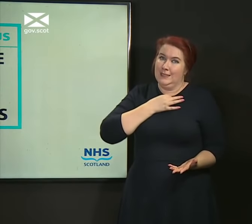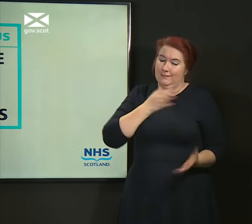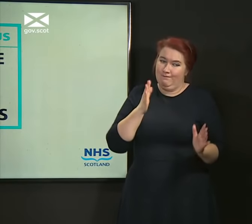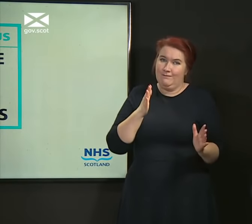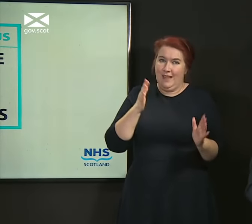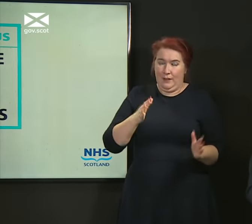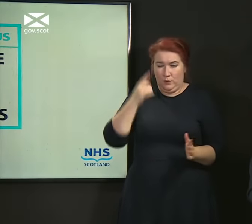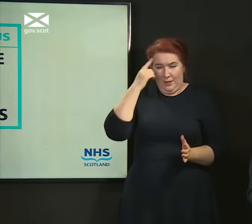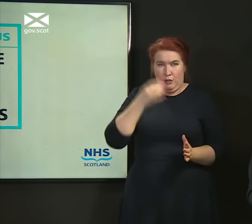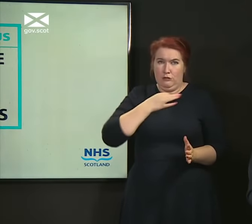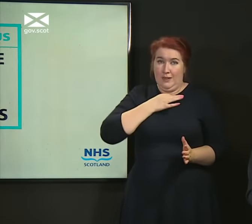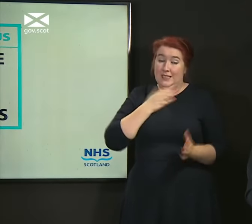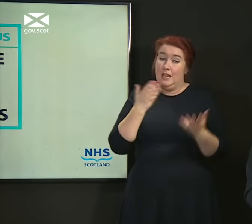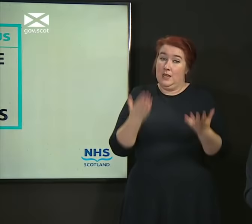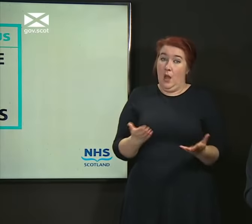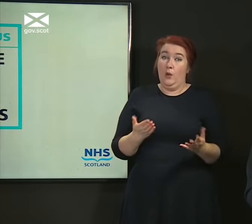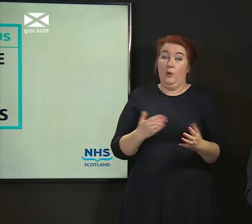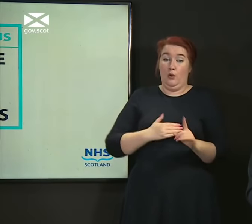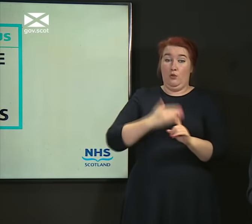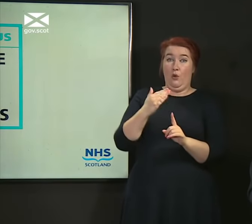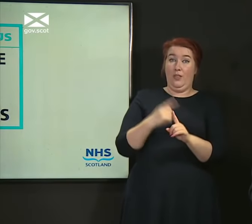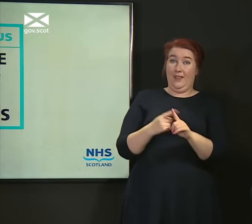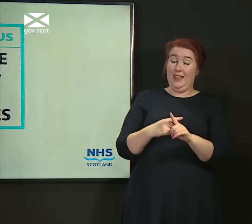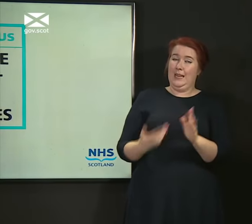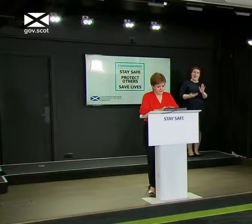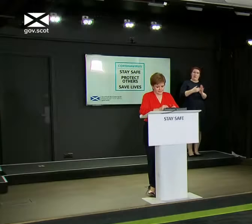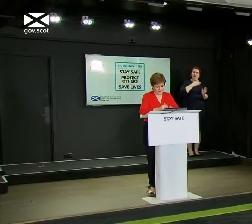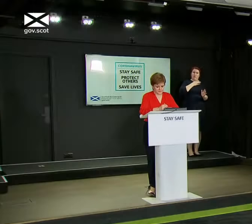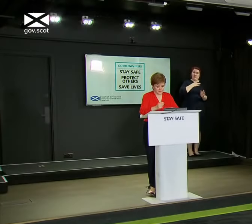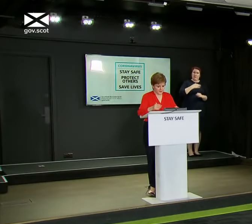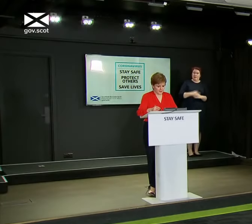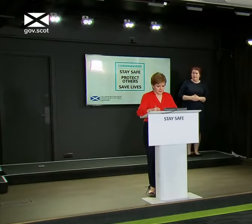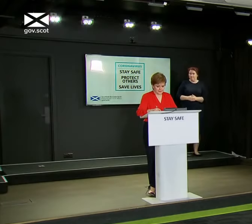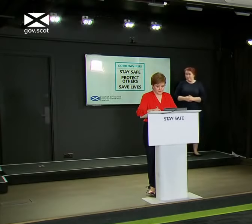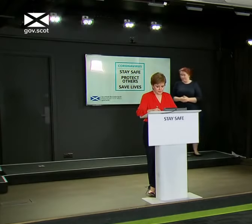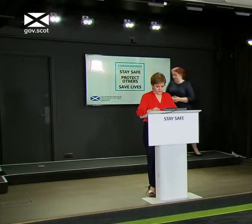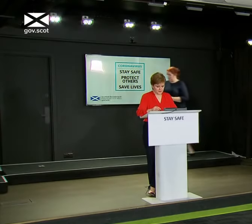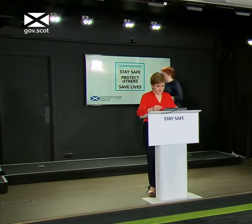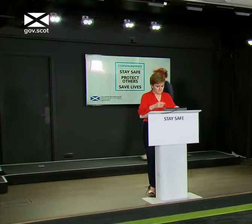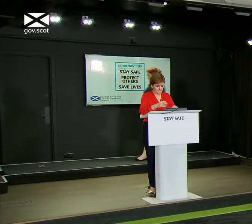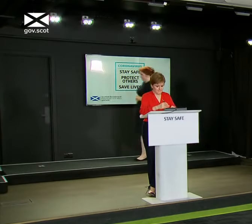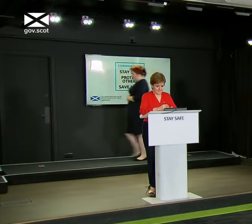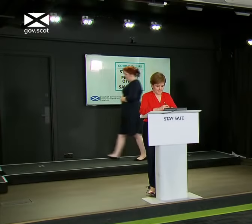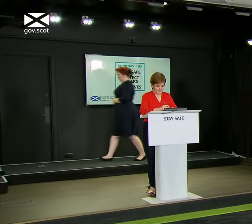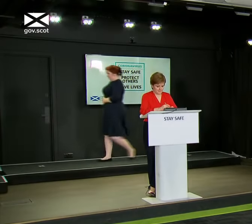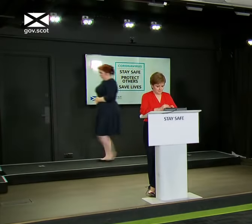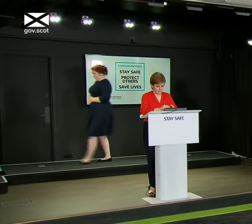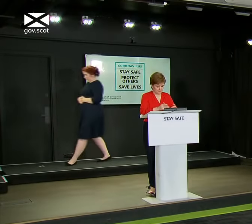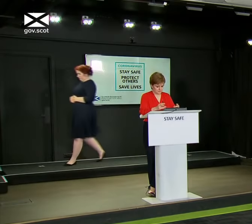to the extra risk we now see in the north of England. Thanks. Andy Nicol from The Sun.